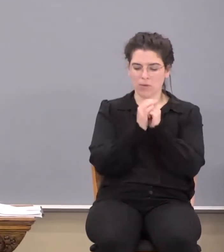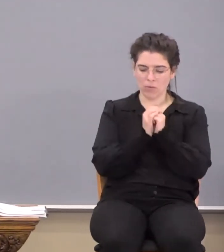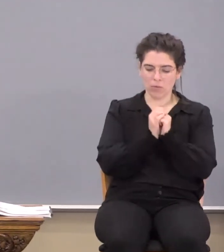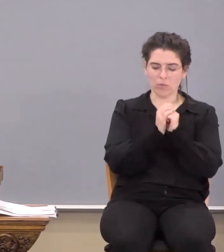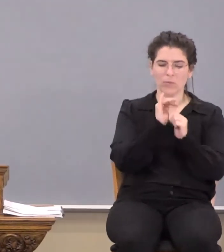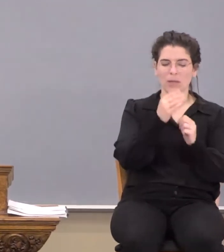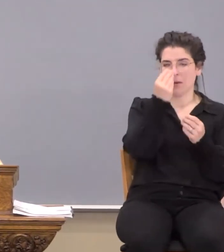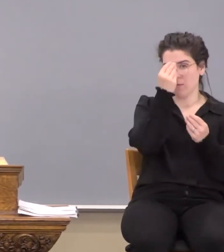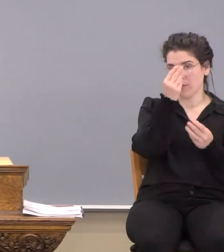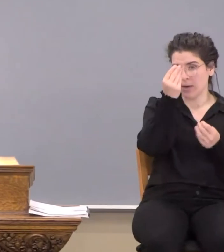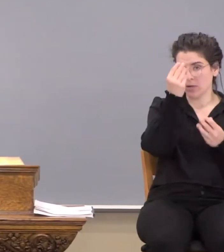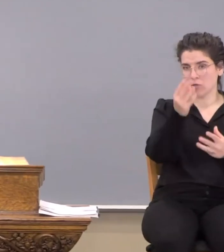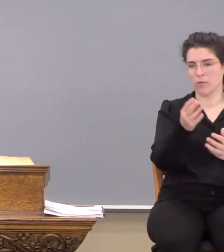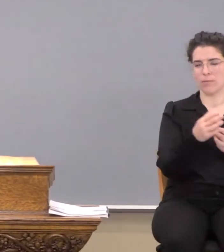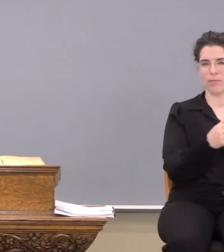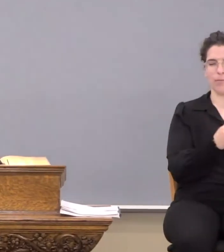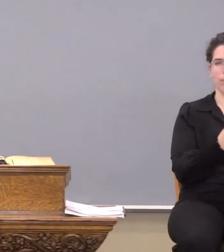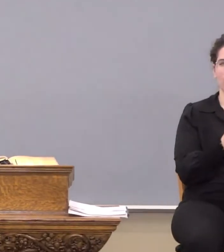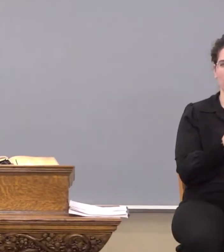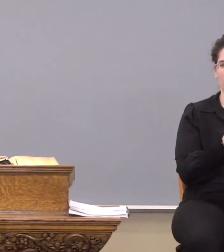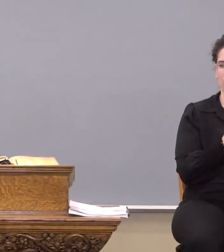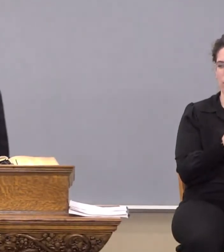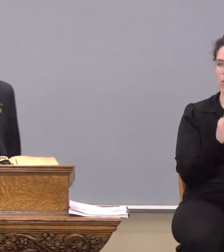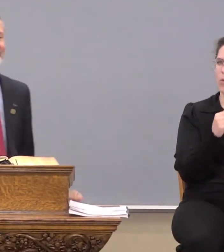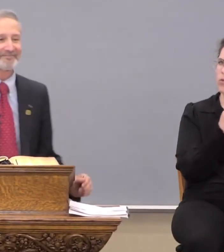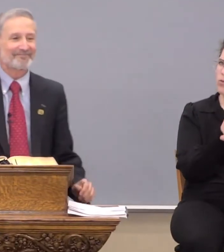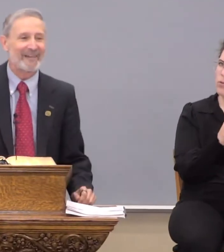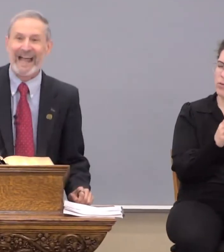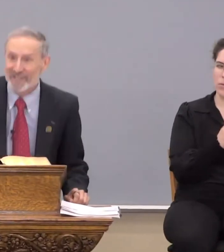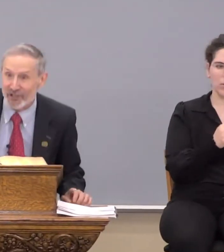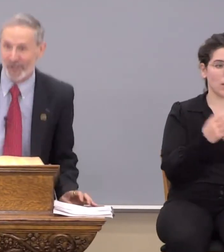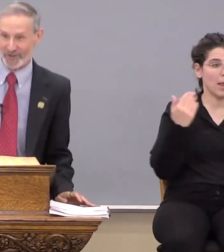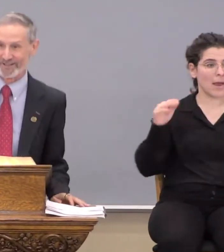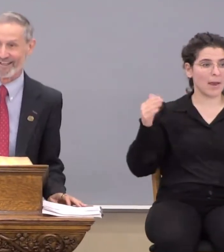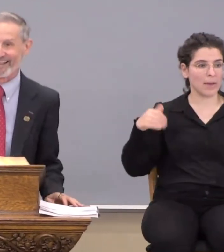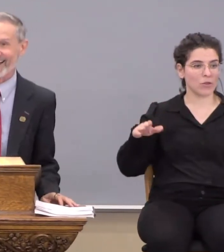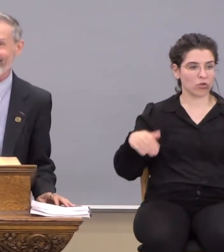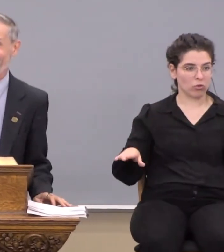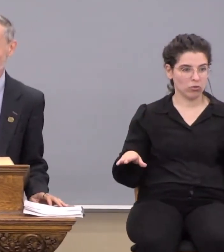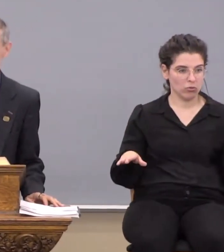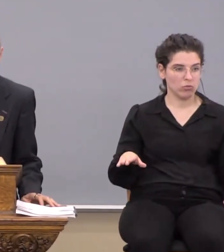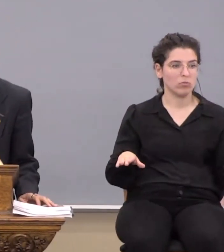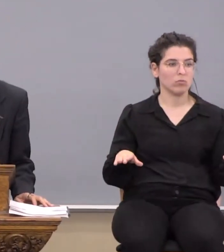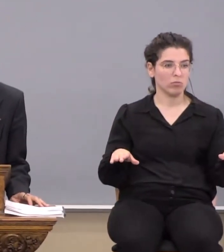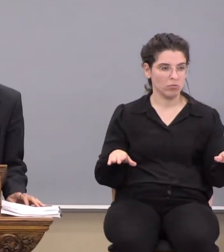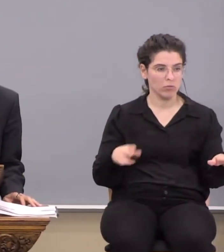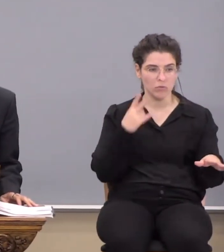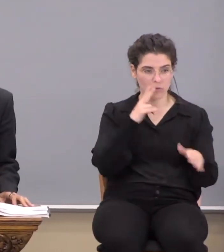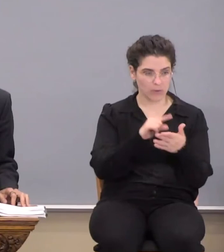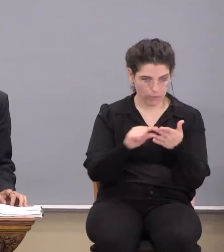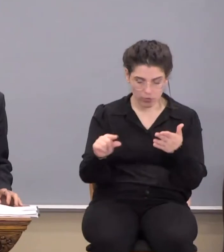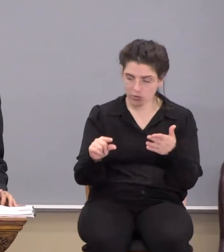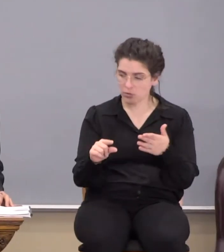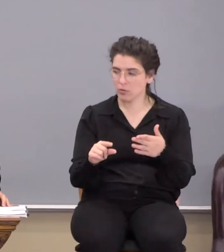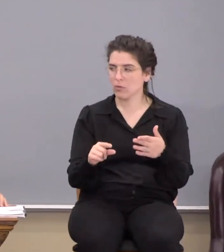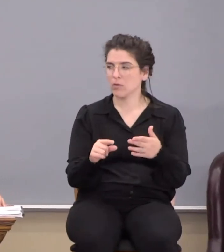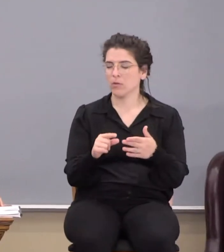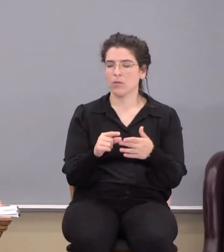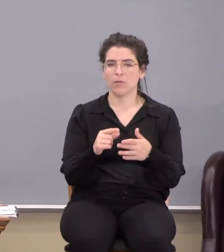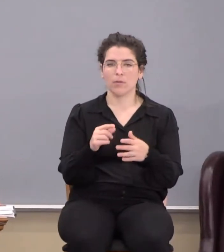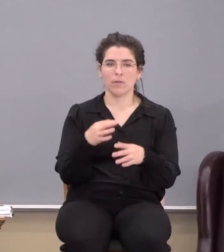to that information. what's the source? Angels! Look at that verse. It says,